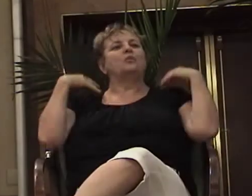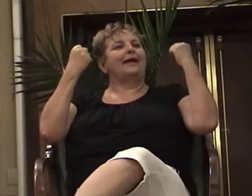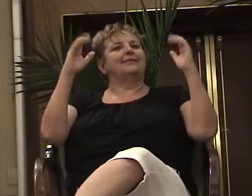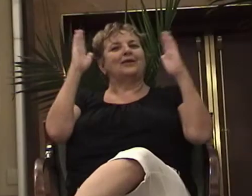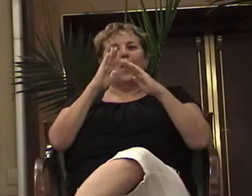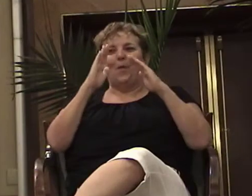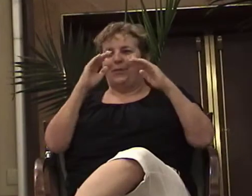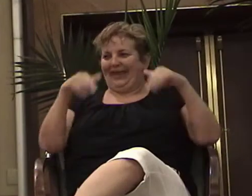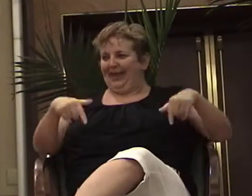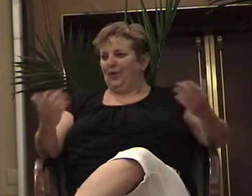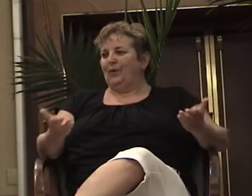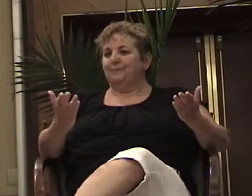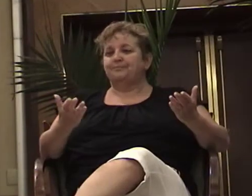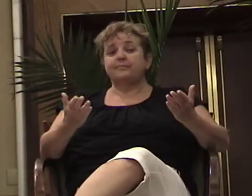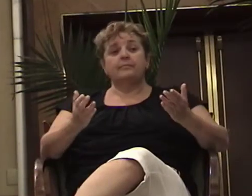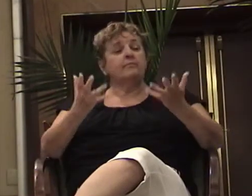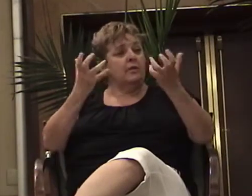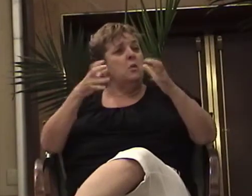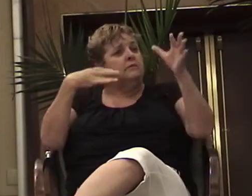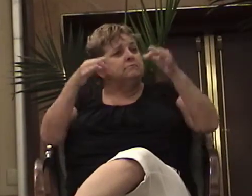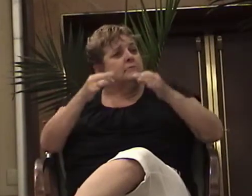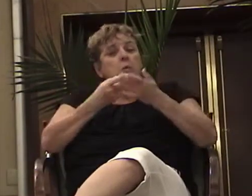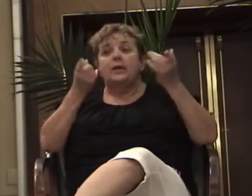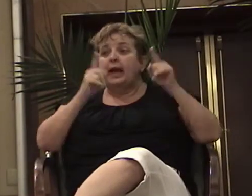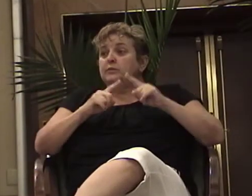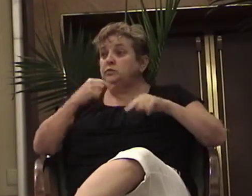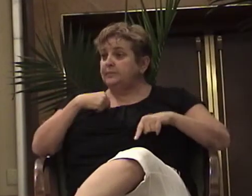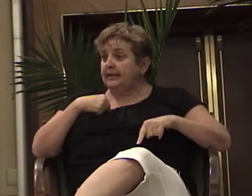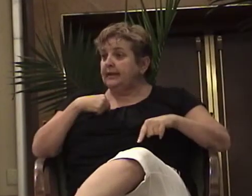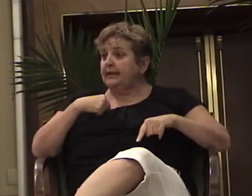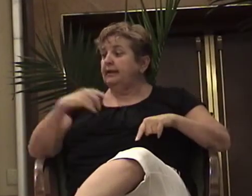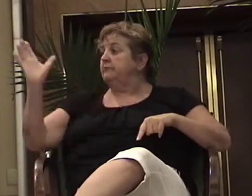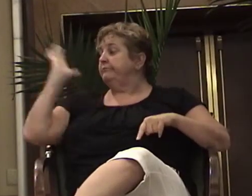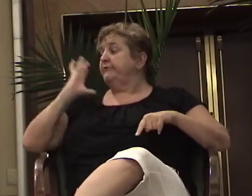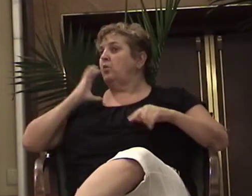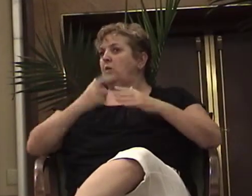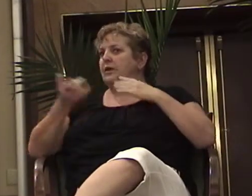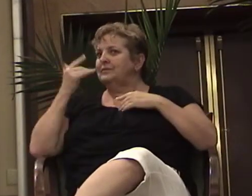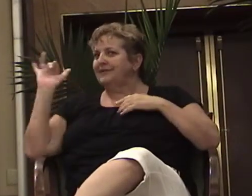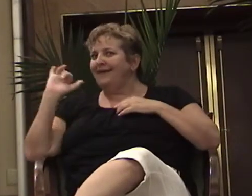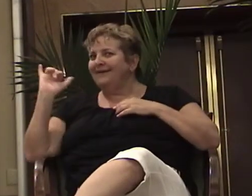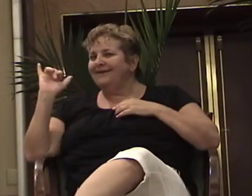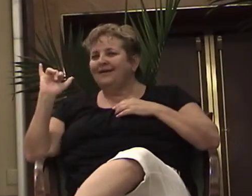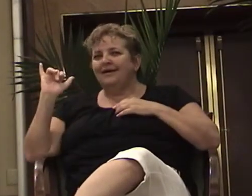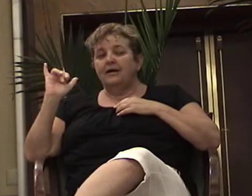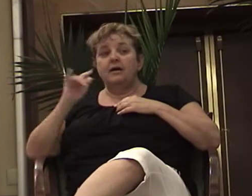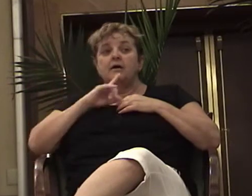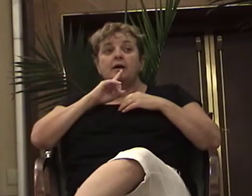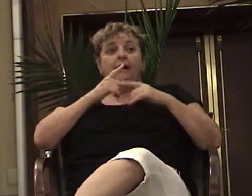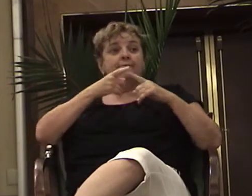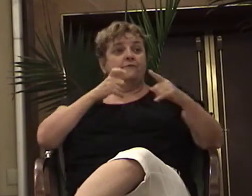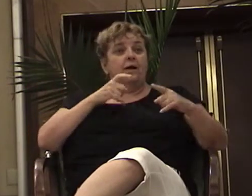What it was like for me, what happened, what it's like today. And I always like to let people know that I am originally from Greenville, South Carolina.